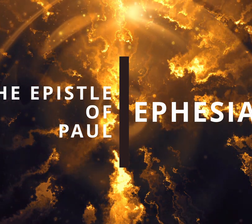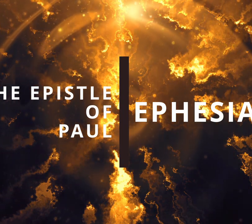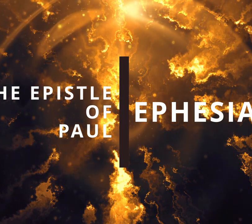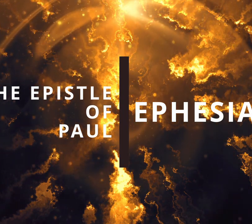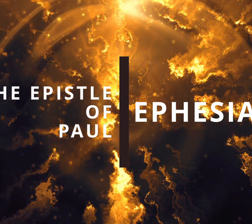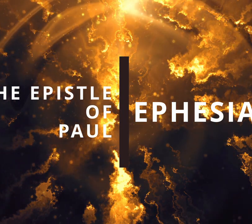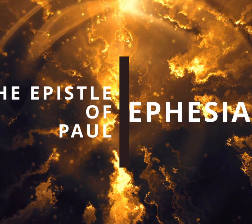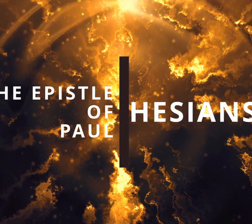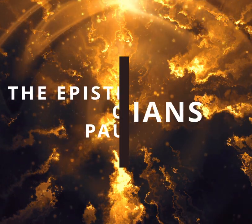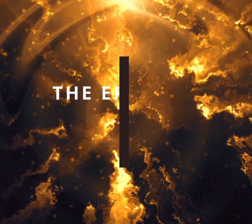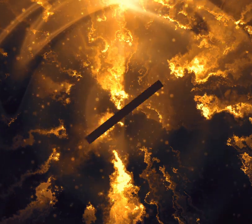Amen.